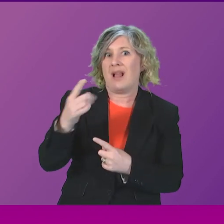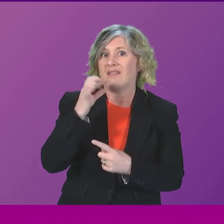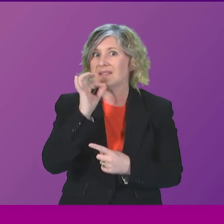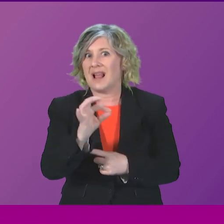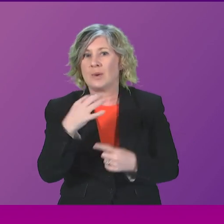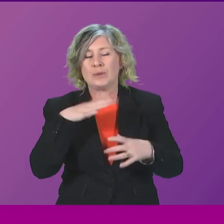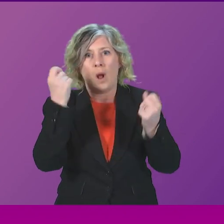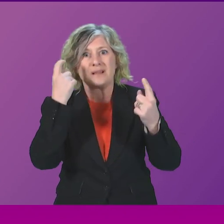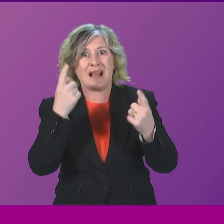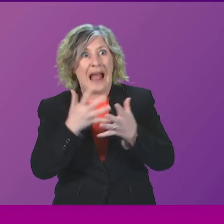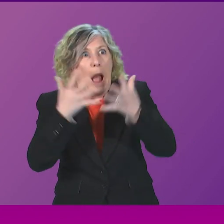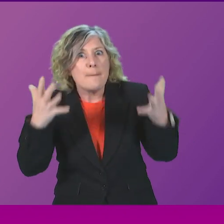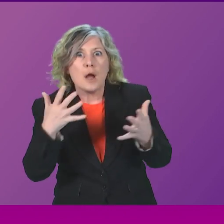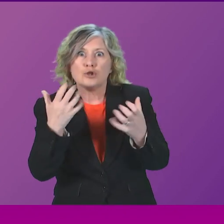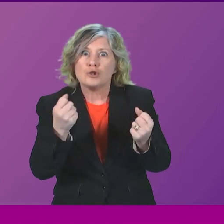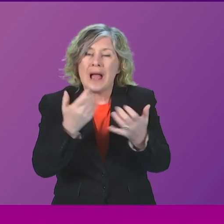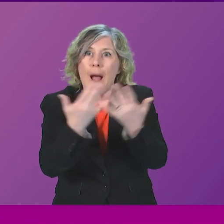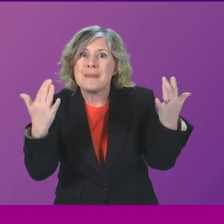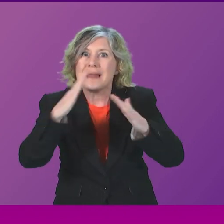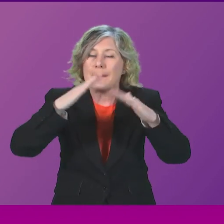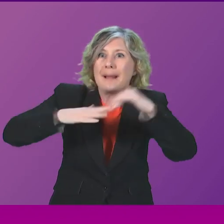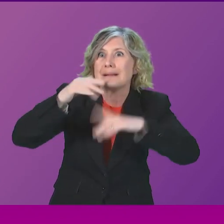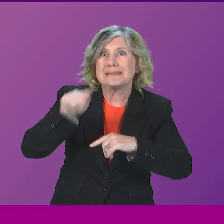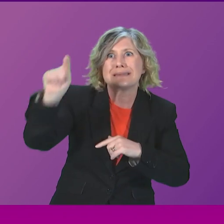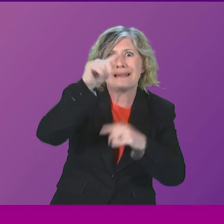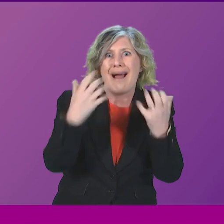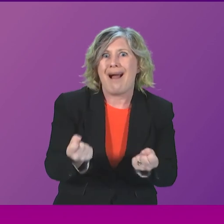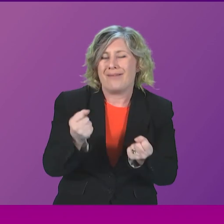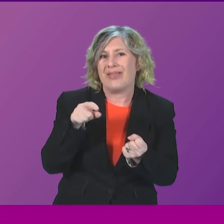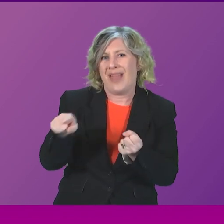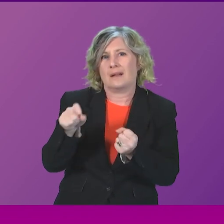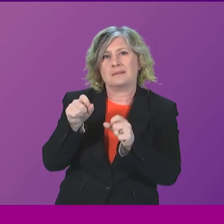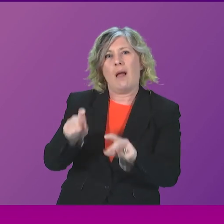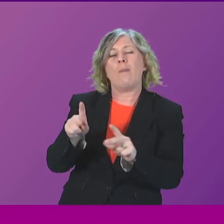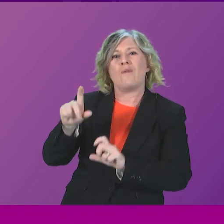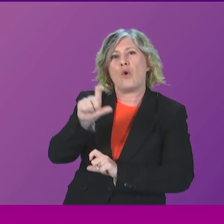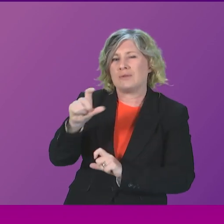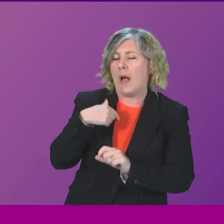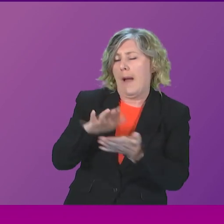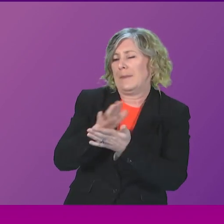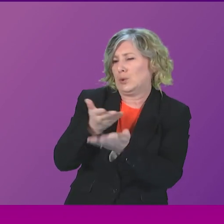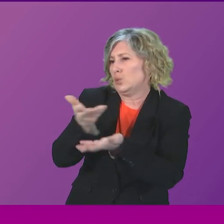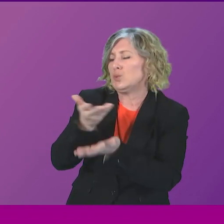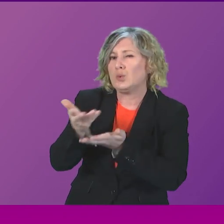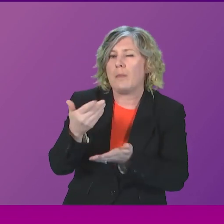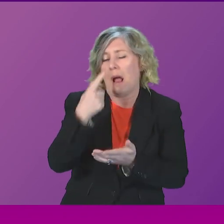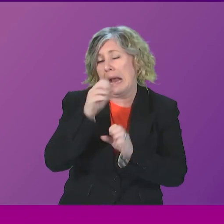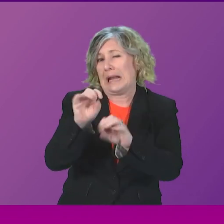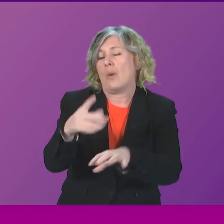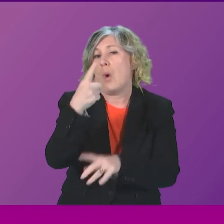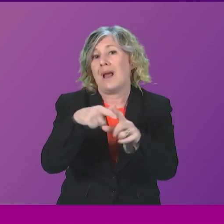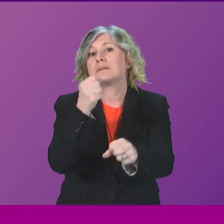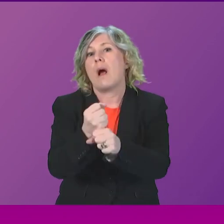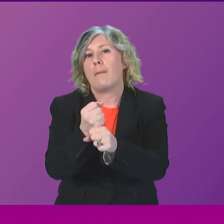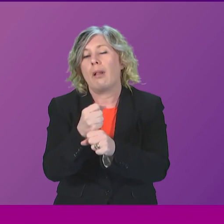the scale and the scope of the problem and the challenge that we're facing. Therefore, I'm happy to write to Alex Cole-Hamilton with more detail, but I would give him one example in